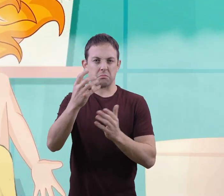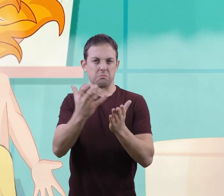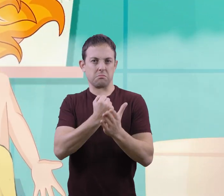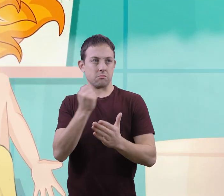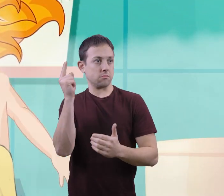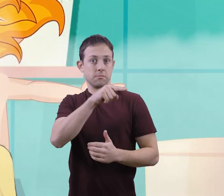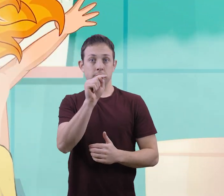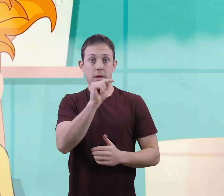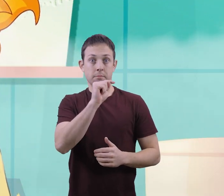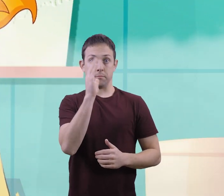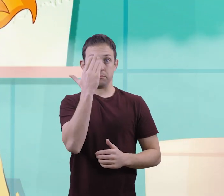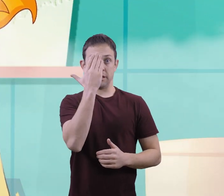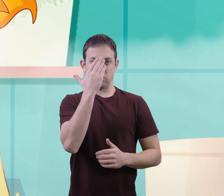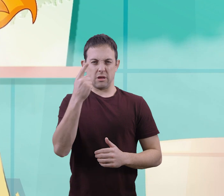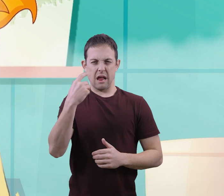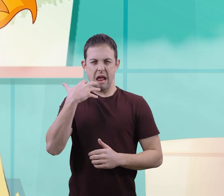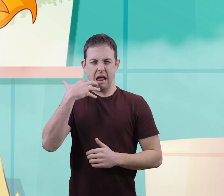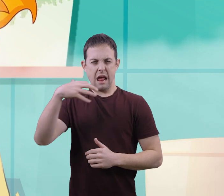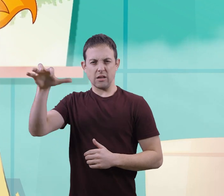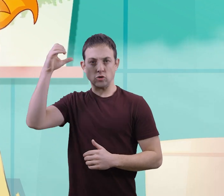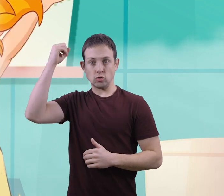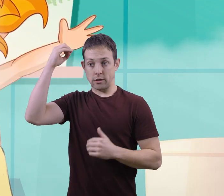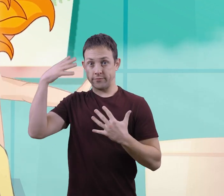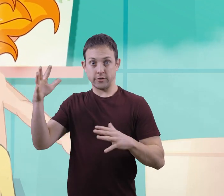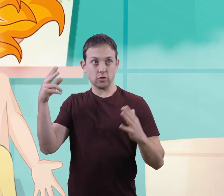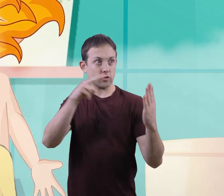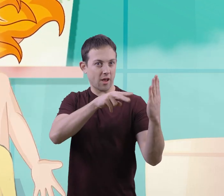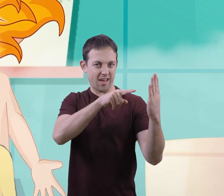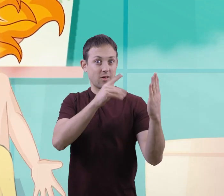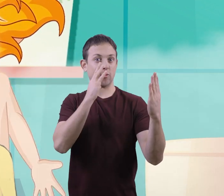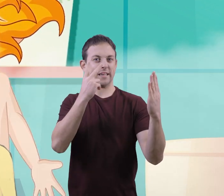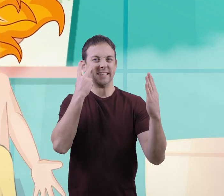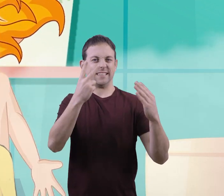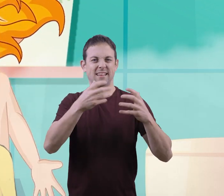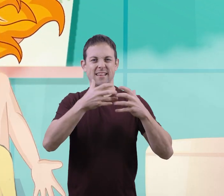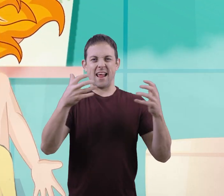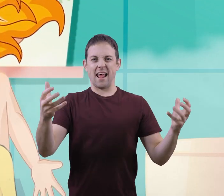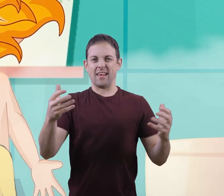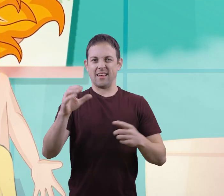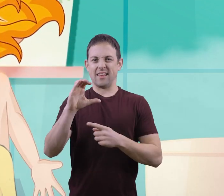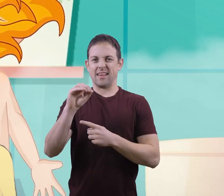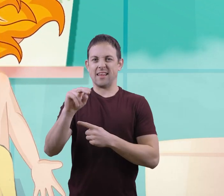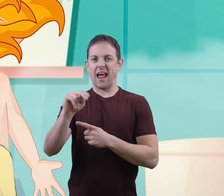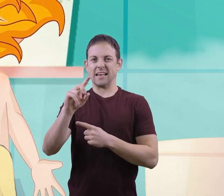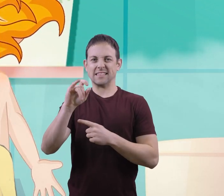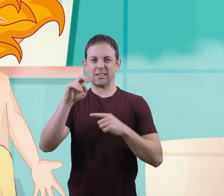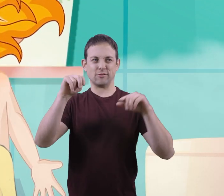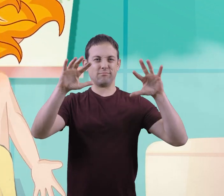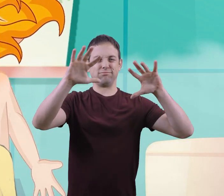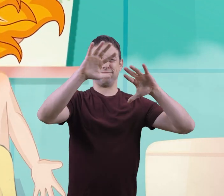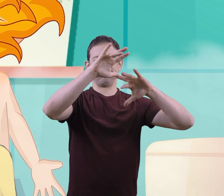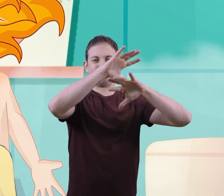bathroom mirror after you have taken a hot shower. You will see lots of condensation.